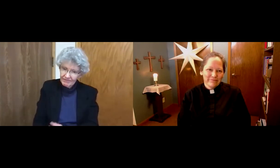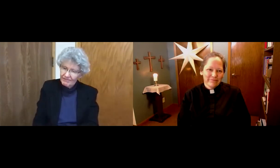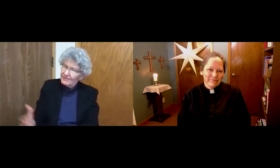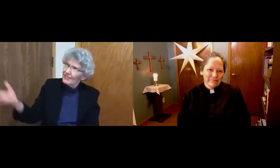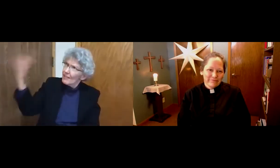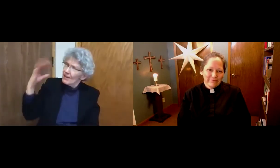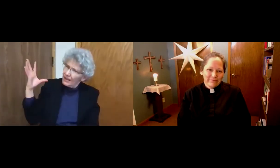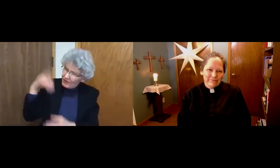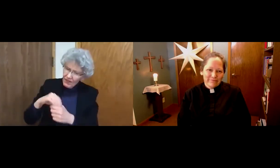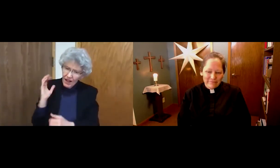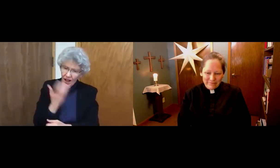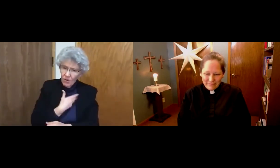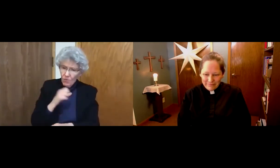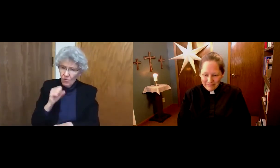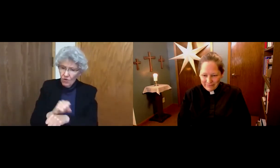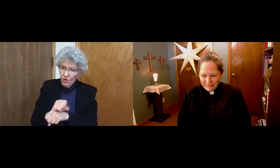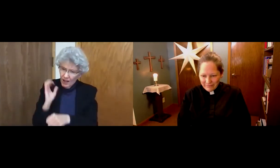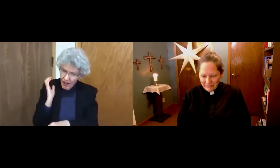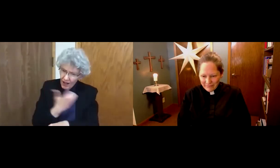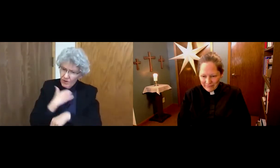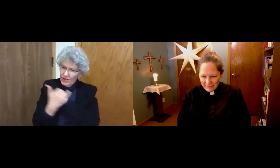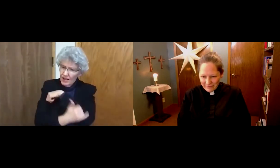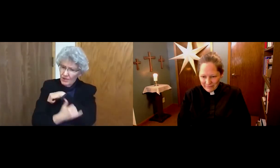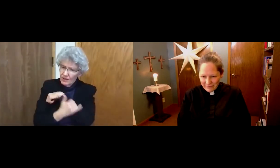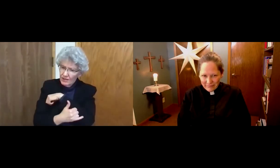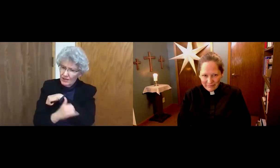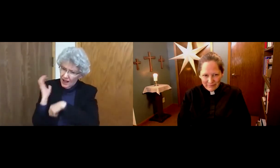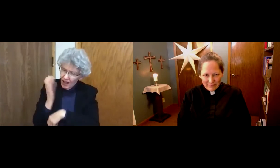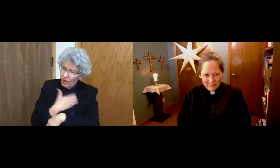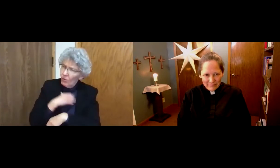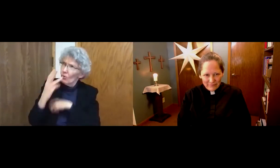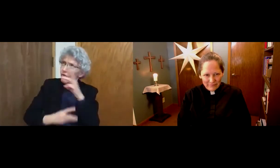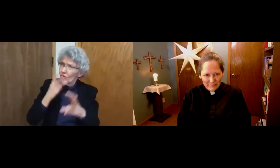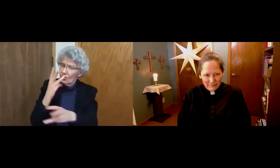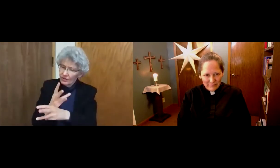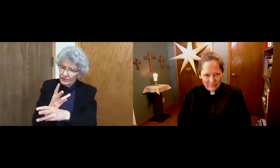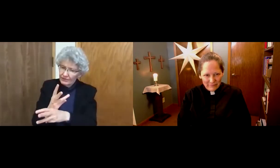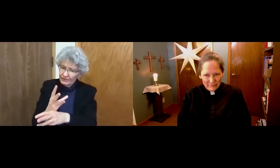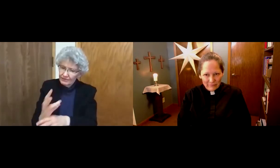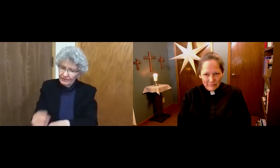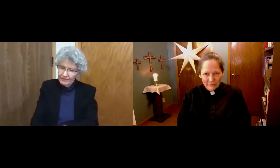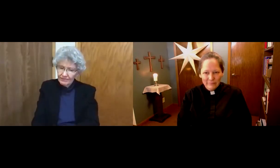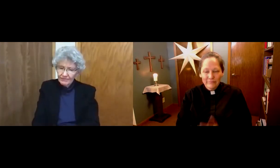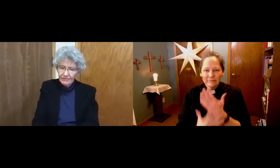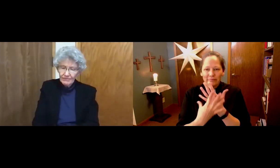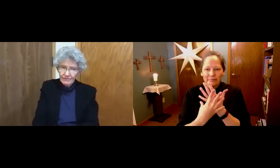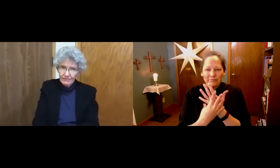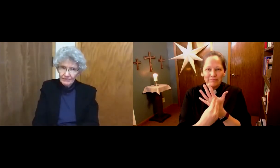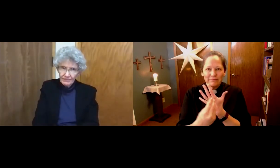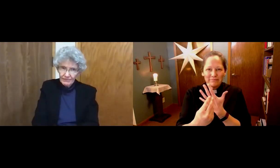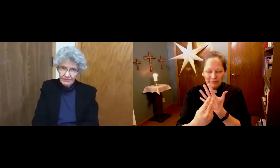Deacon Dorothy. In our work, our country, our world, everyone